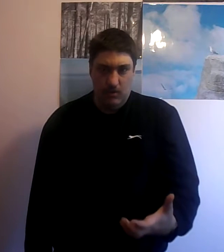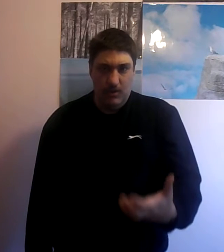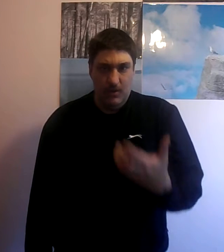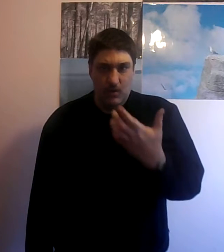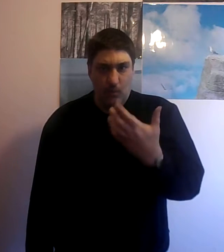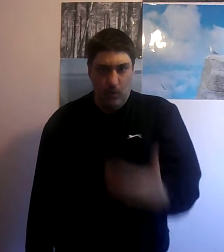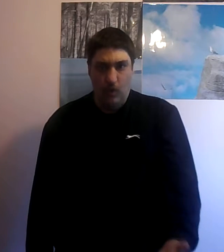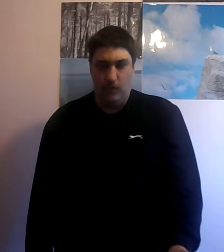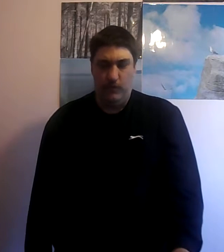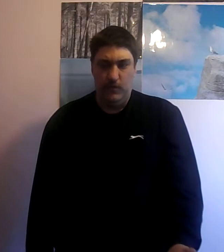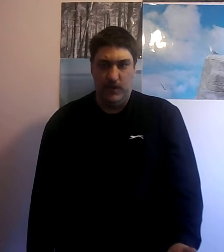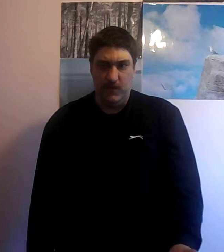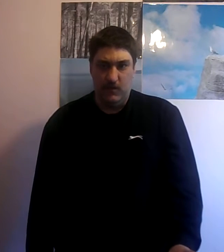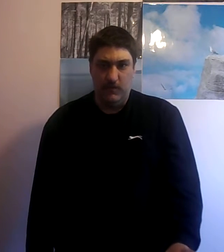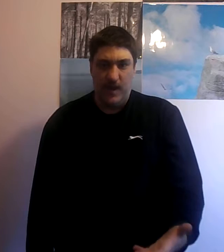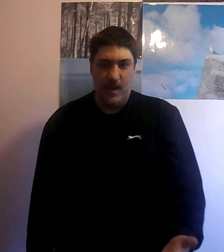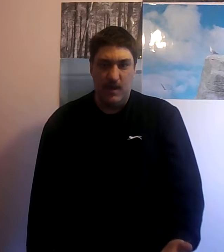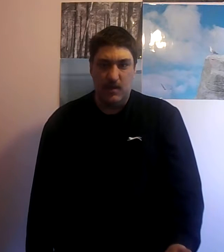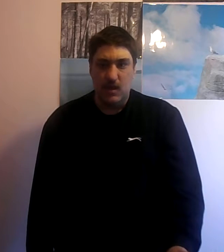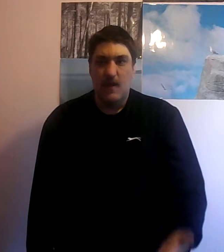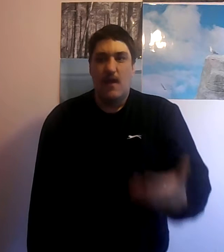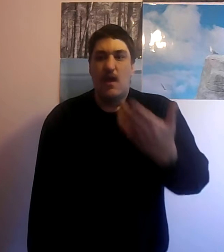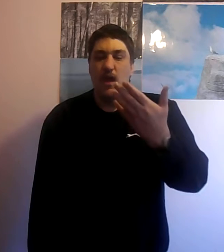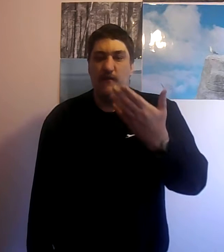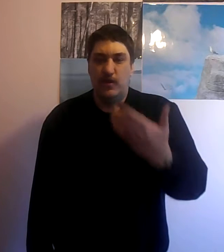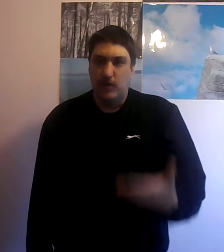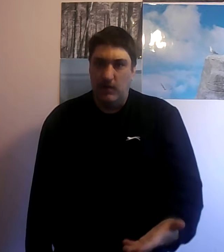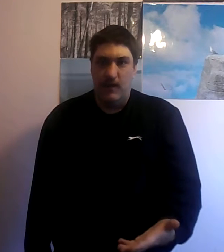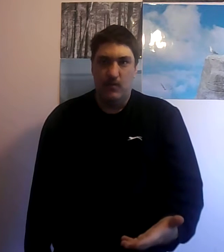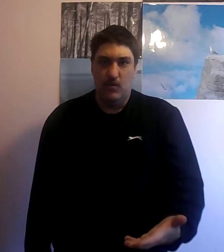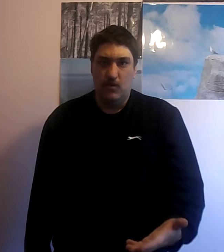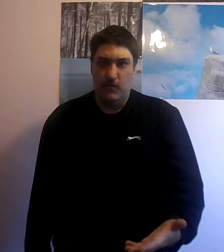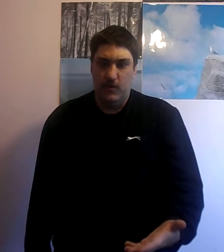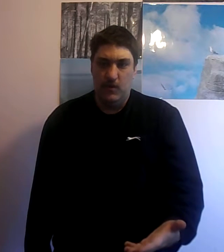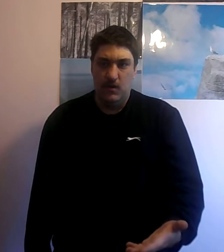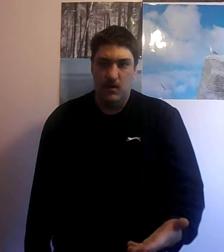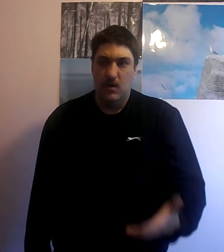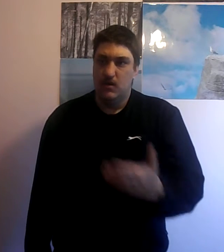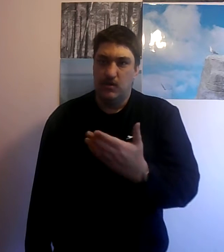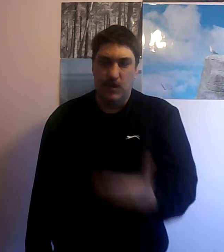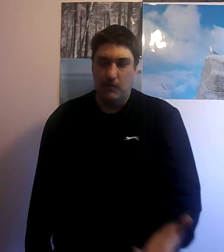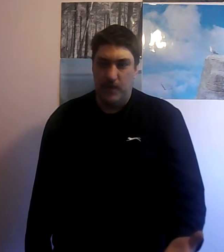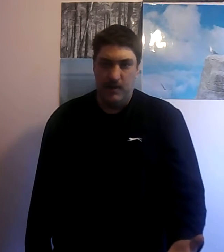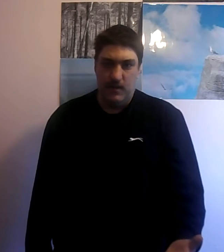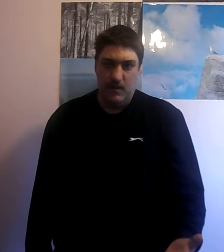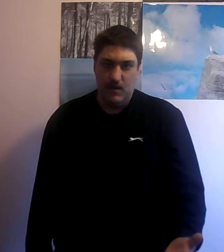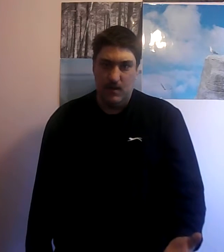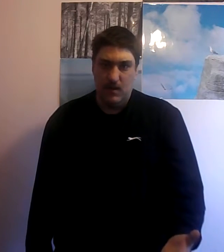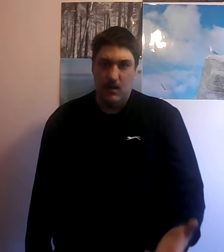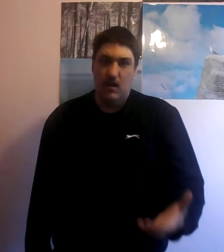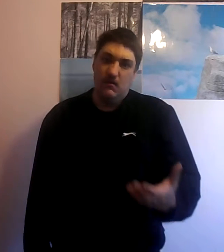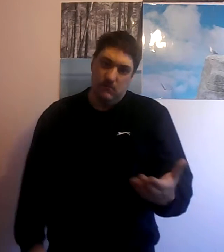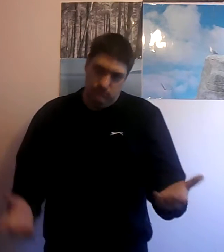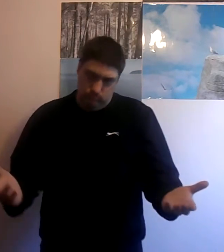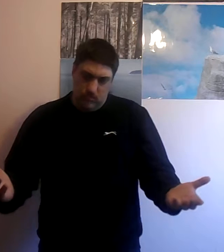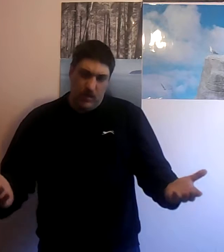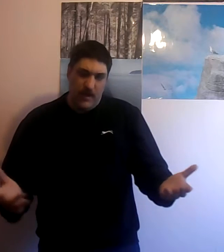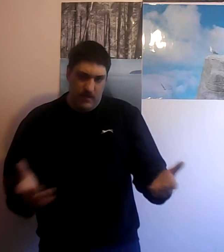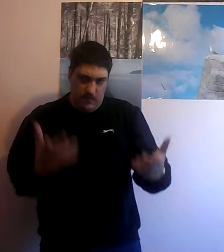walkthrough difficult that is if you don't have a walkthrough you don't beat it okay some of